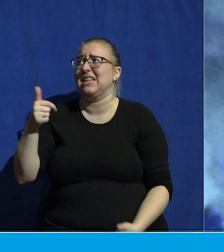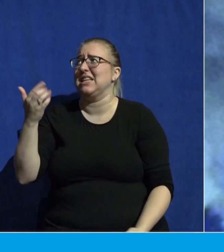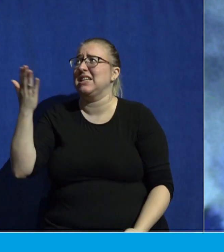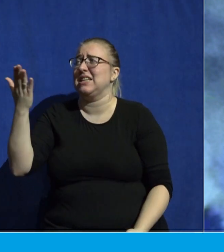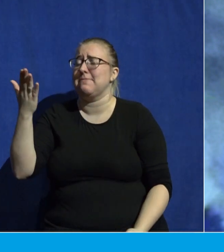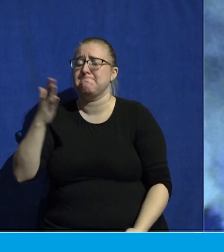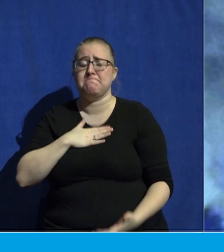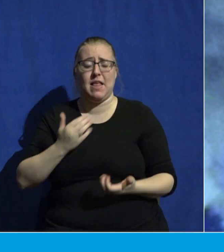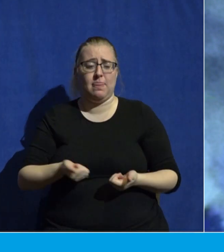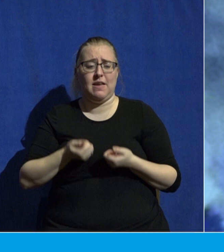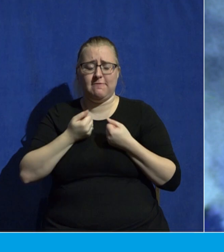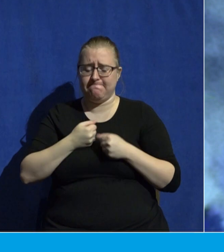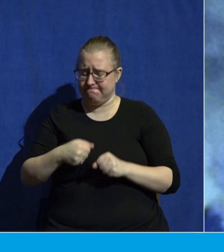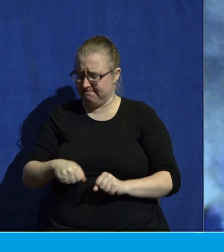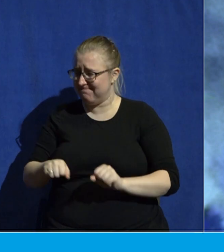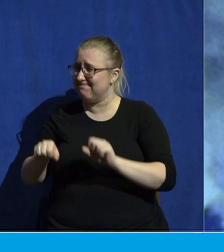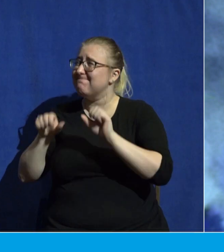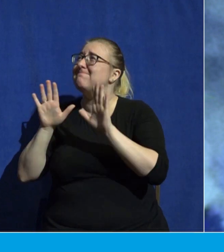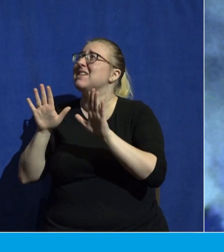to him. And guess what changed?